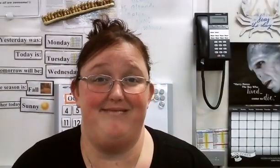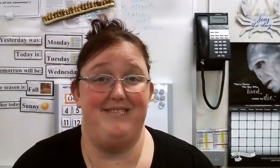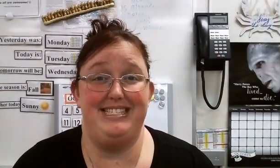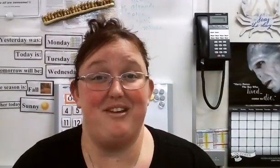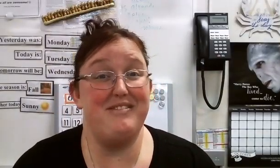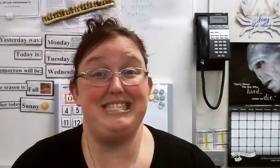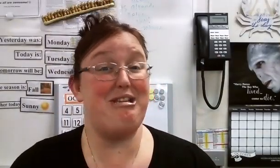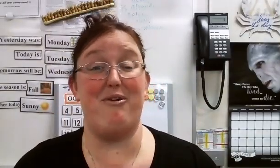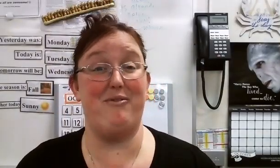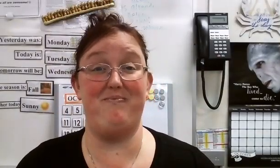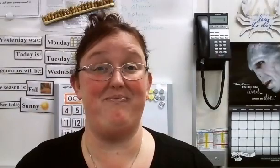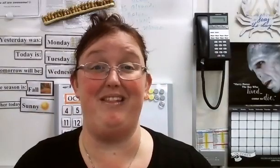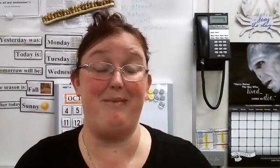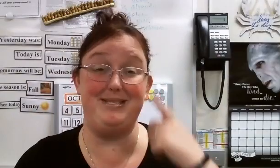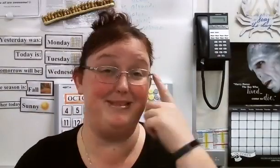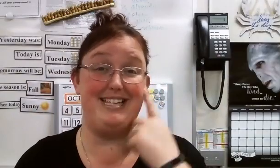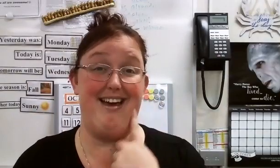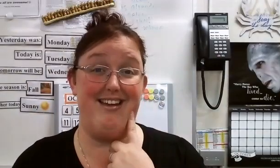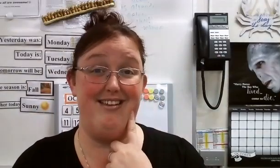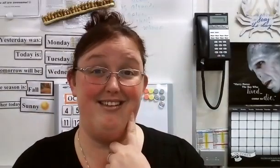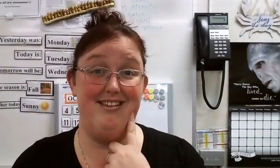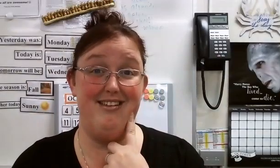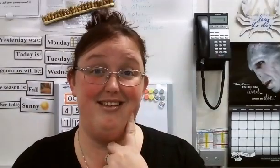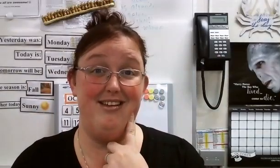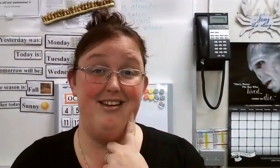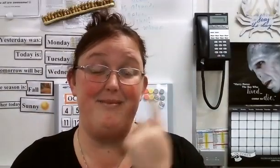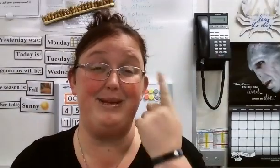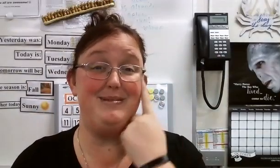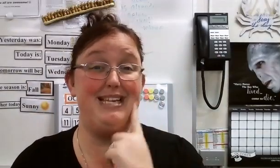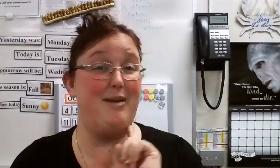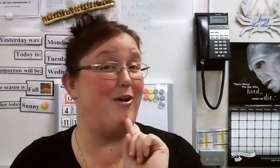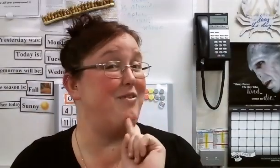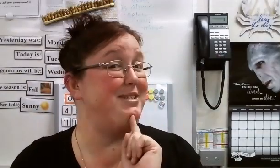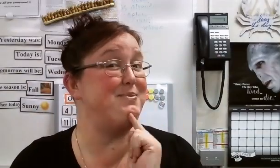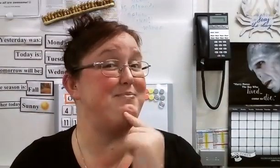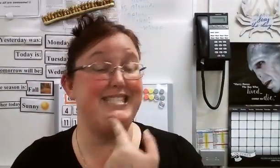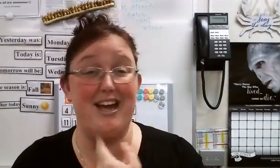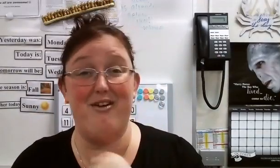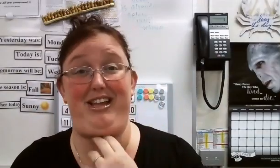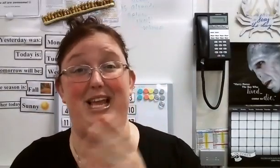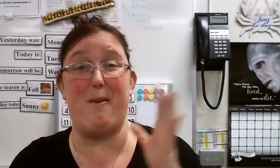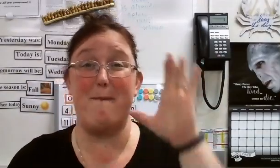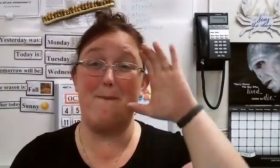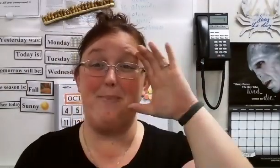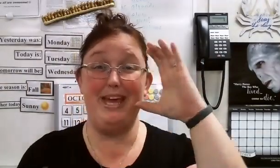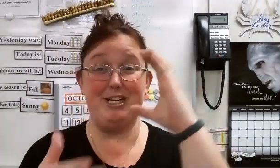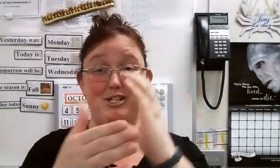I still haven't seen you. And that makes me sad. Makes me sad about all the things we're missing out on, like picture